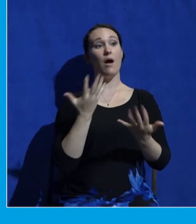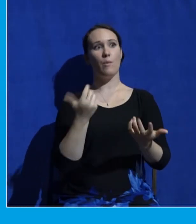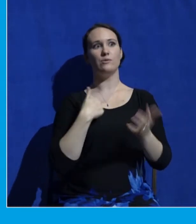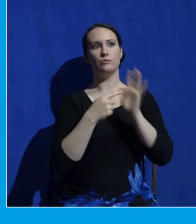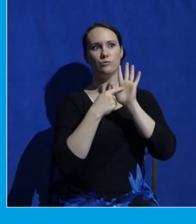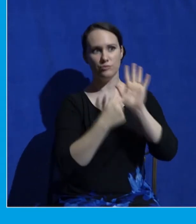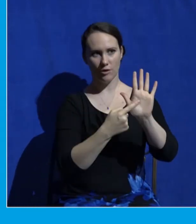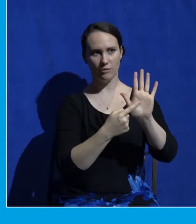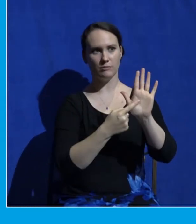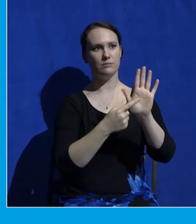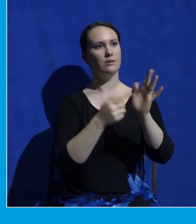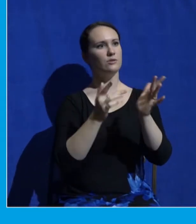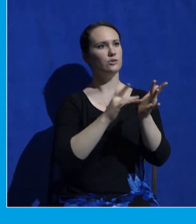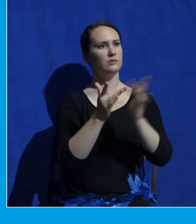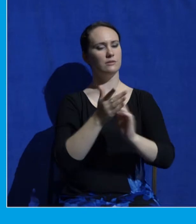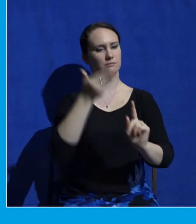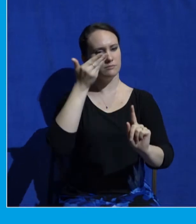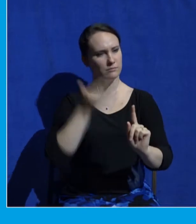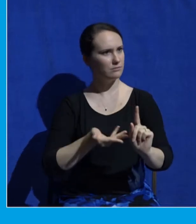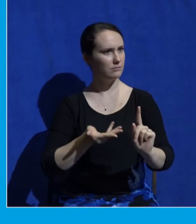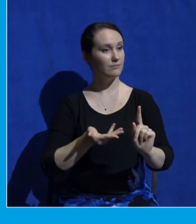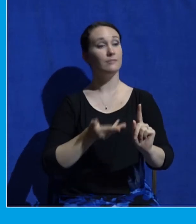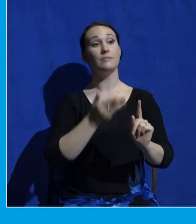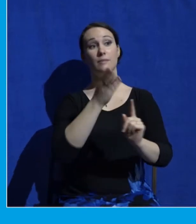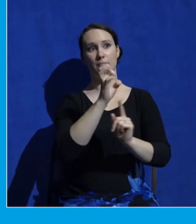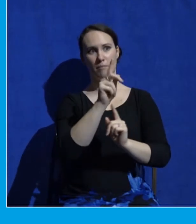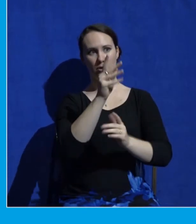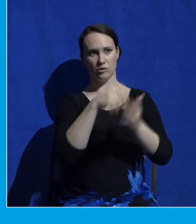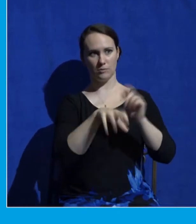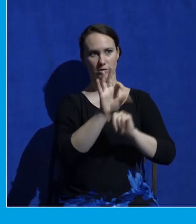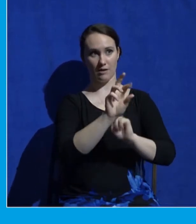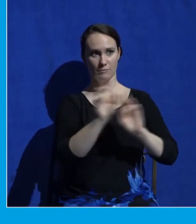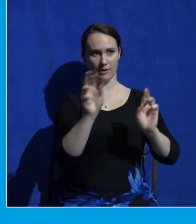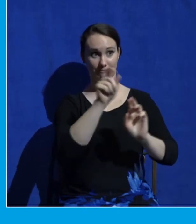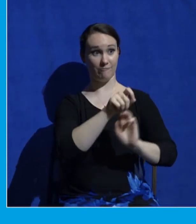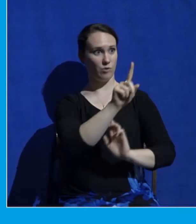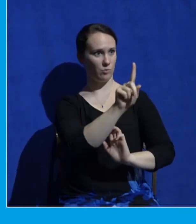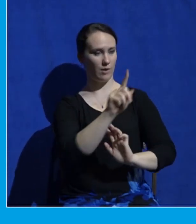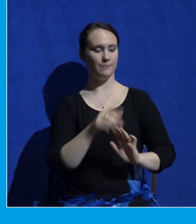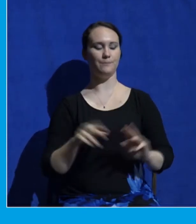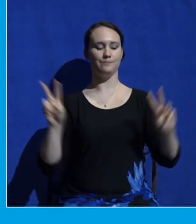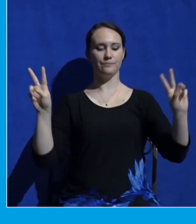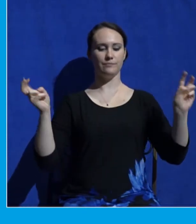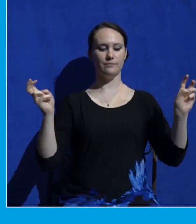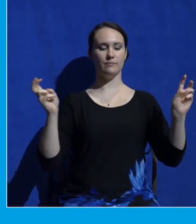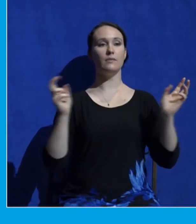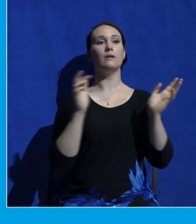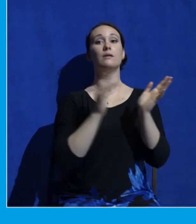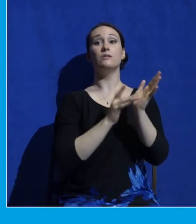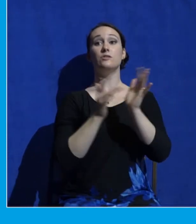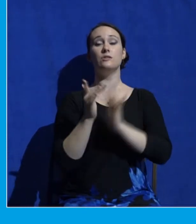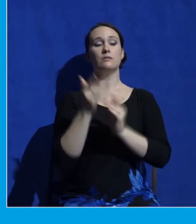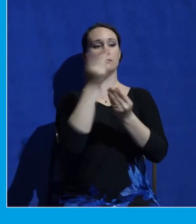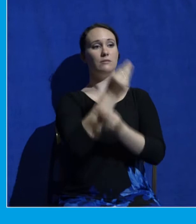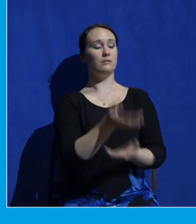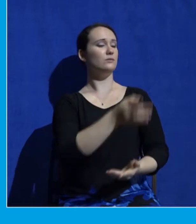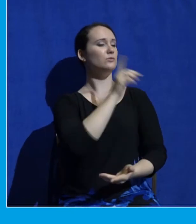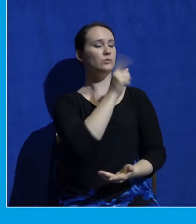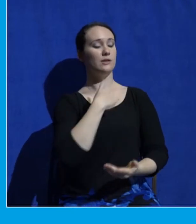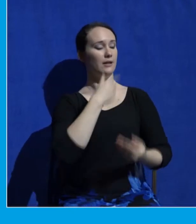9, verse 1. So pick up with me there. Jesus said to them, Truly I say to you, there are some standing here who will not